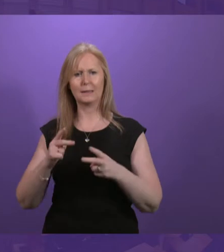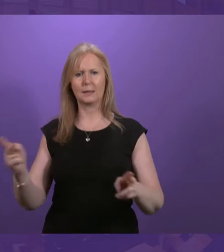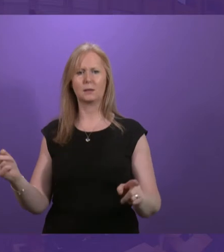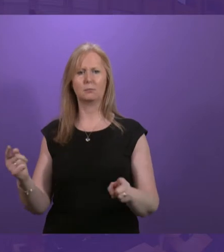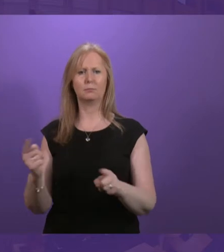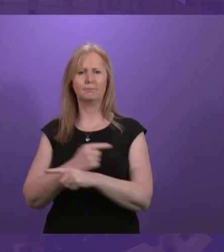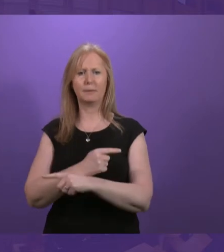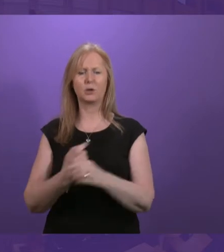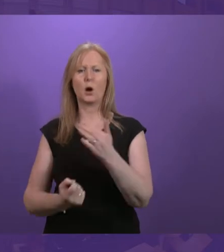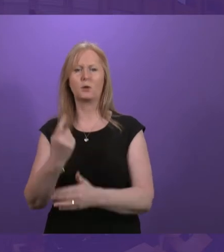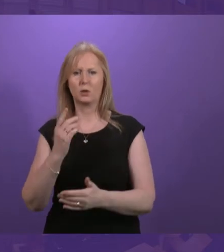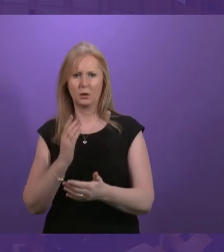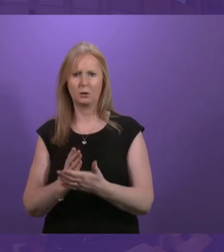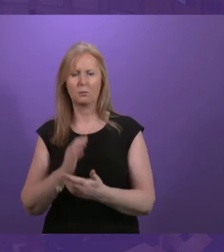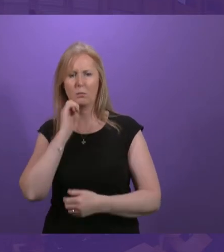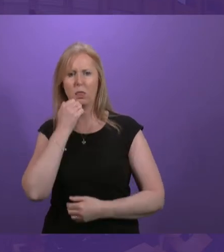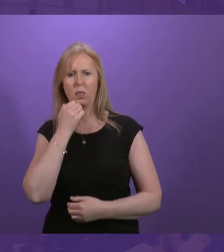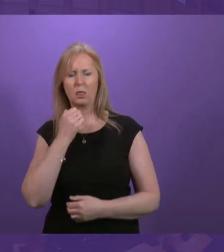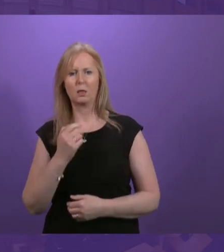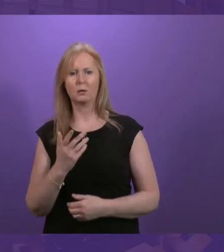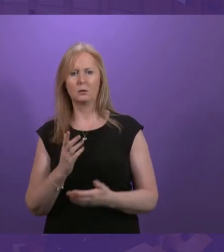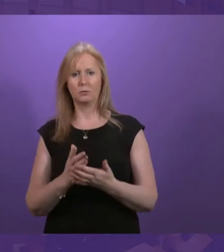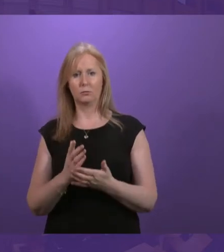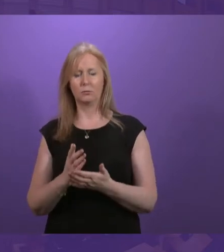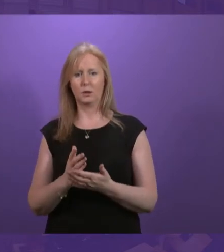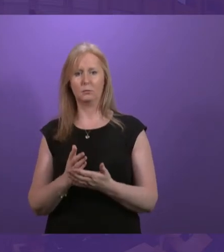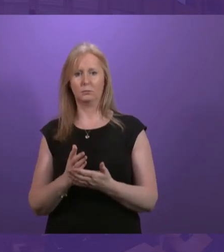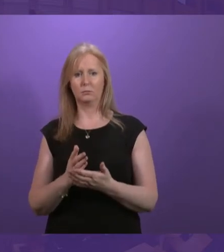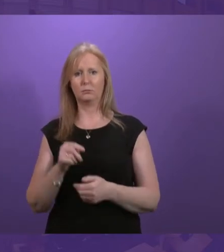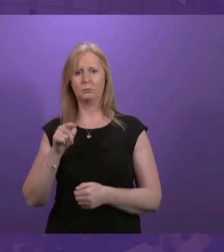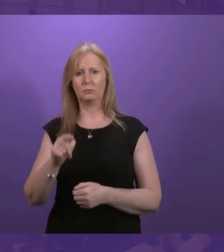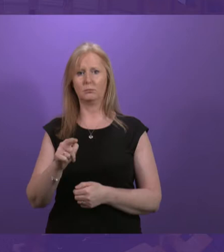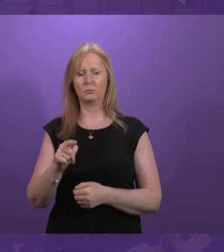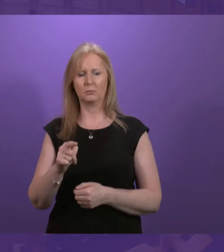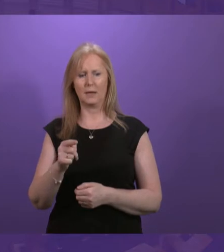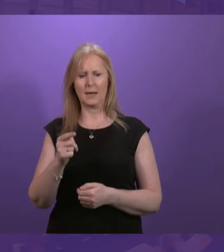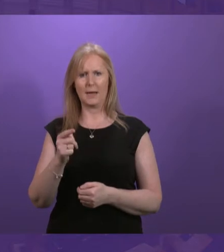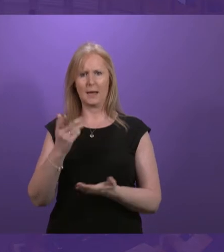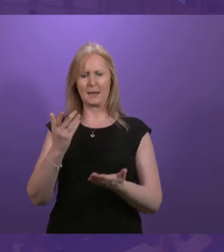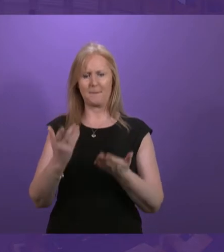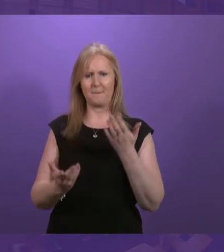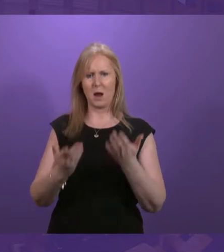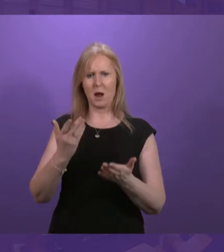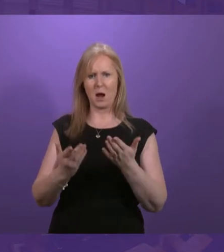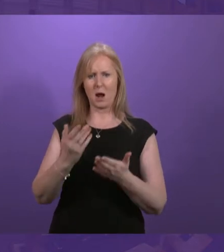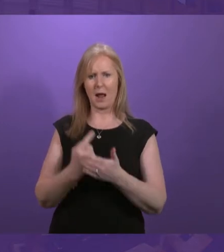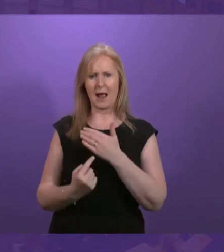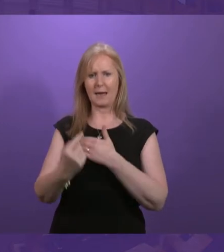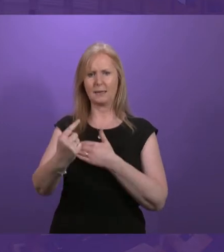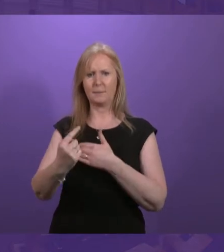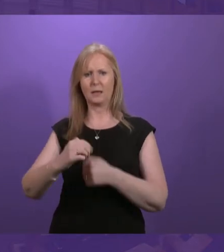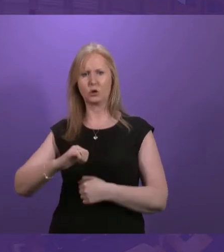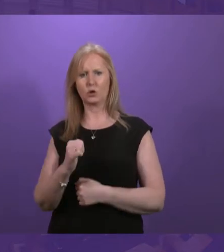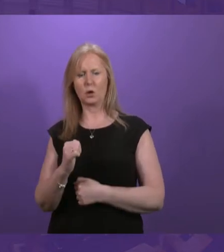in here. And it is absolutely not the case that this can be compared to what can come up with independence. Because,